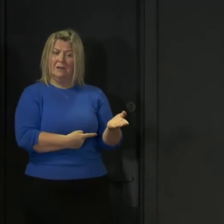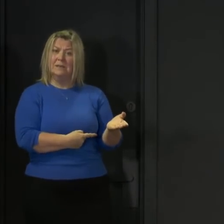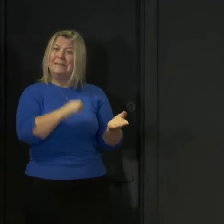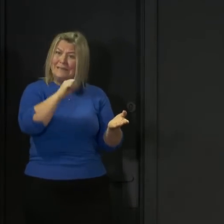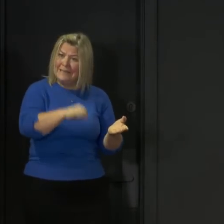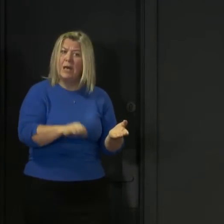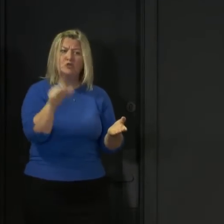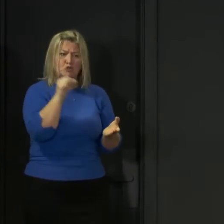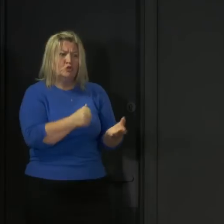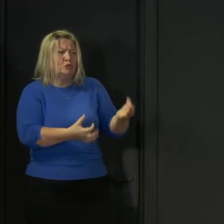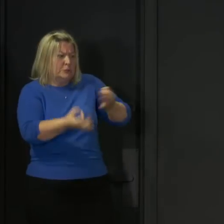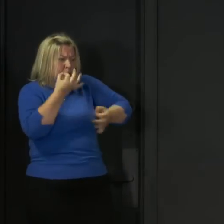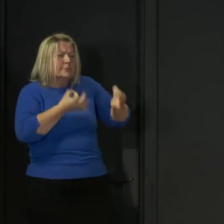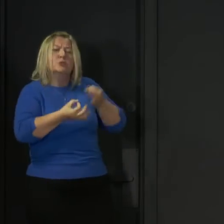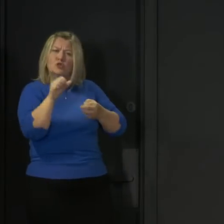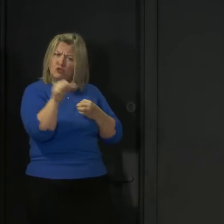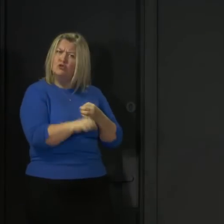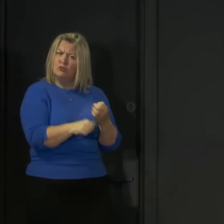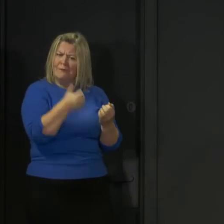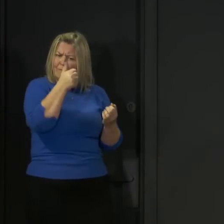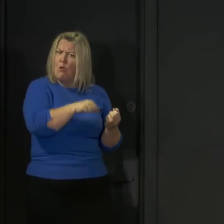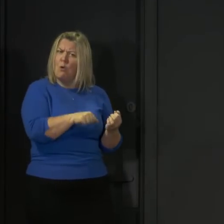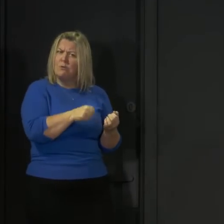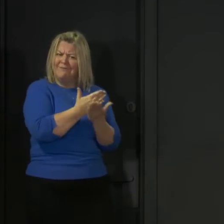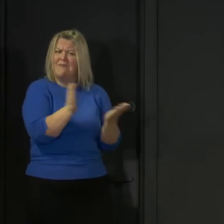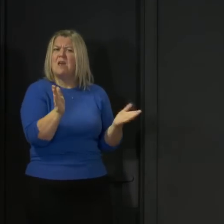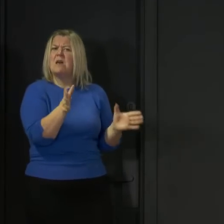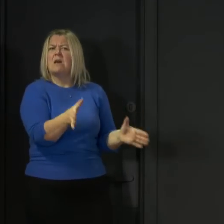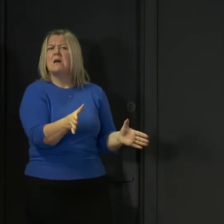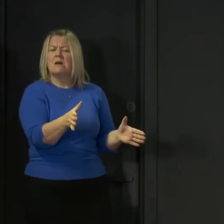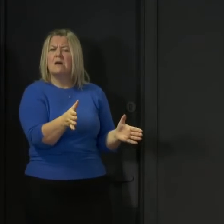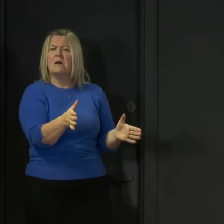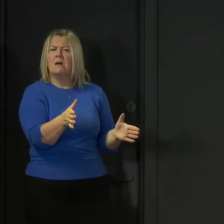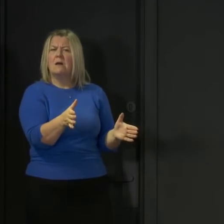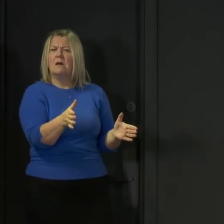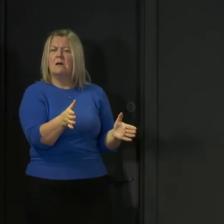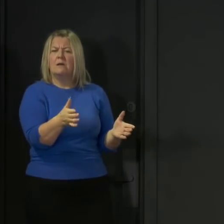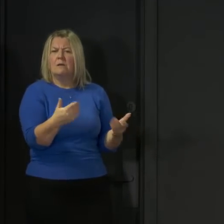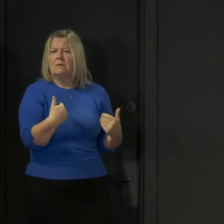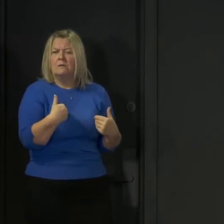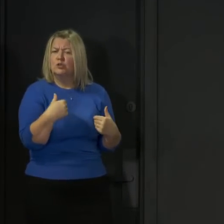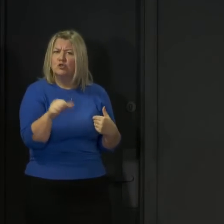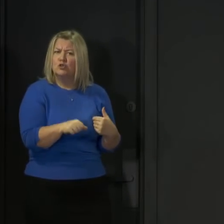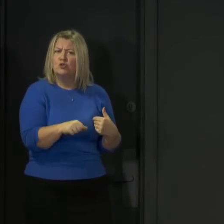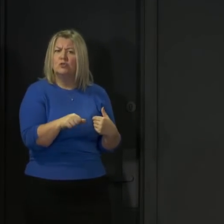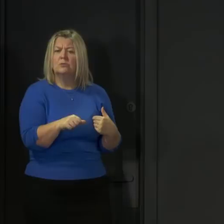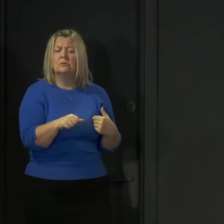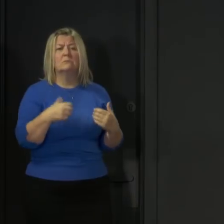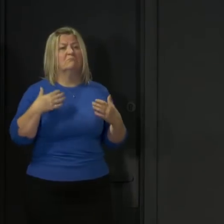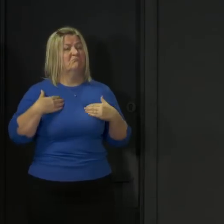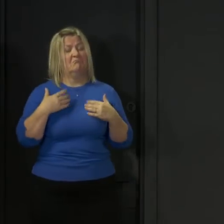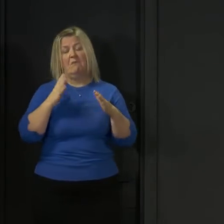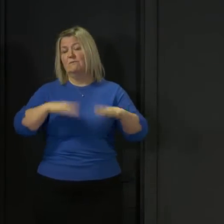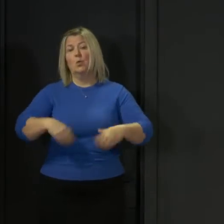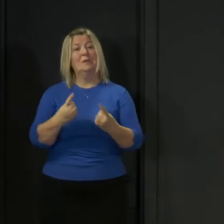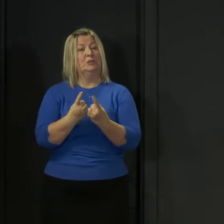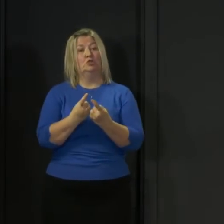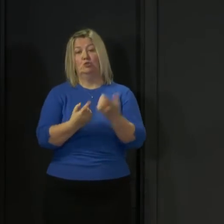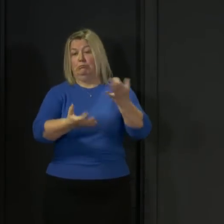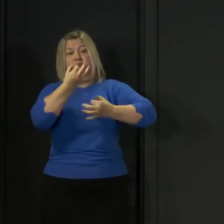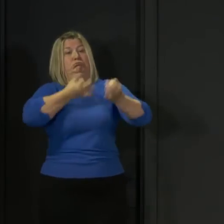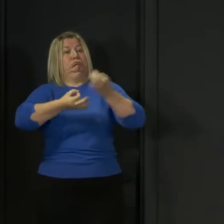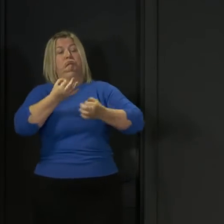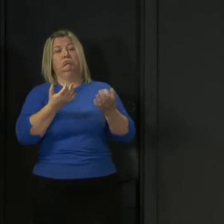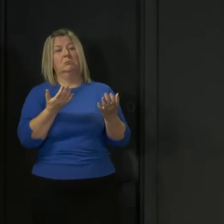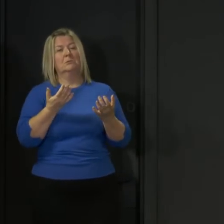scrutiny and where it's justified we should be subjected to criticism I never have and never will have any issue with that but I do